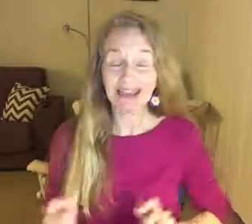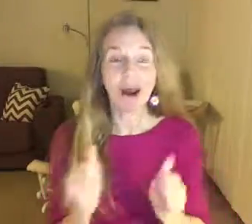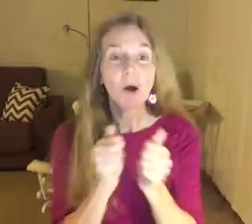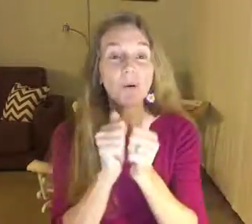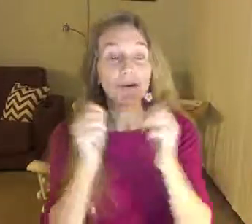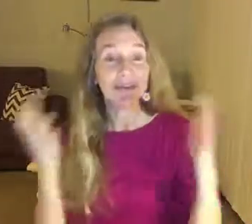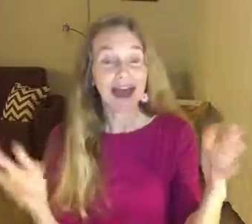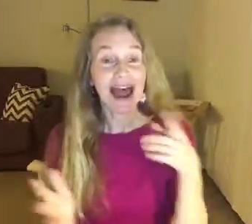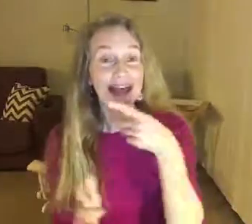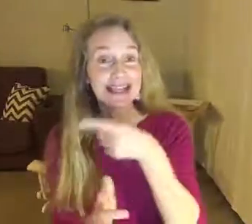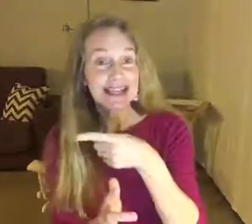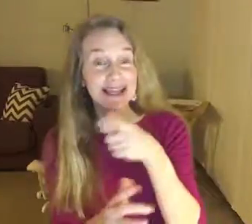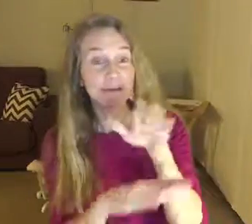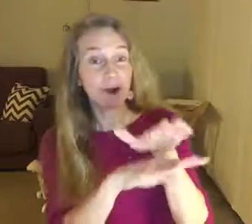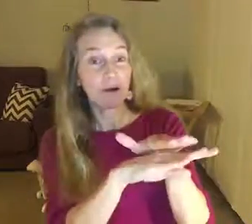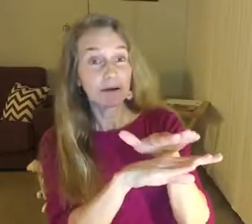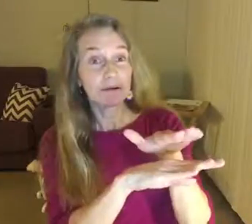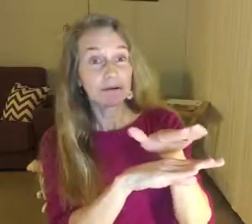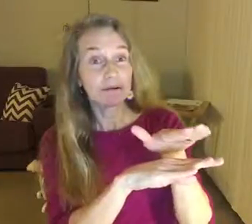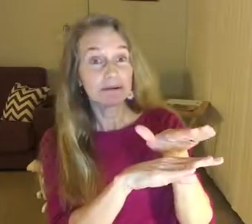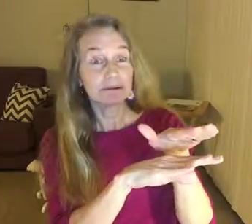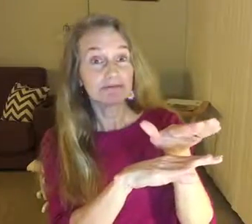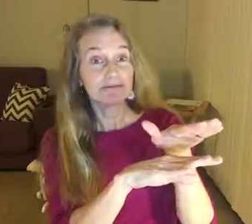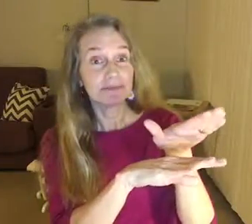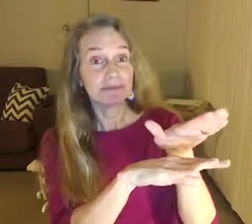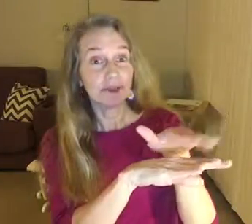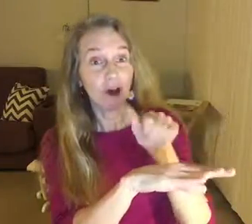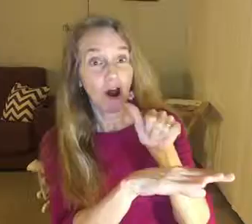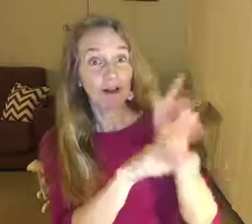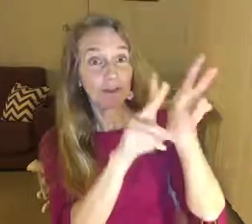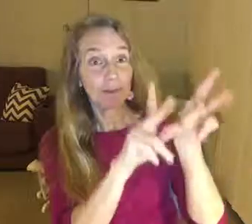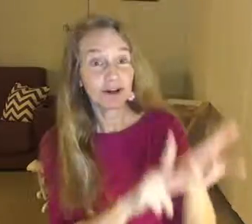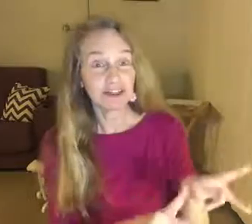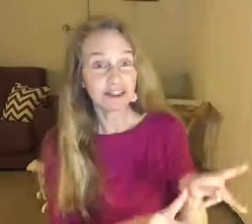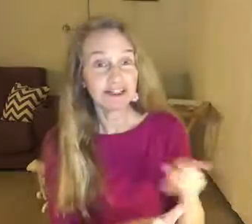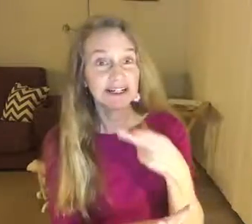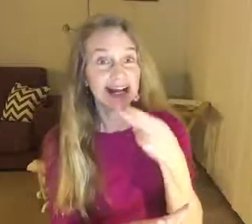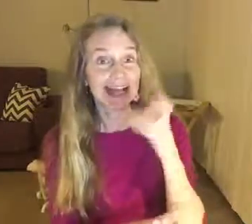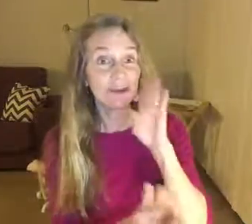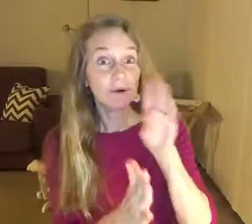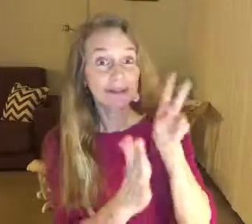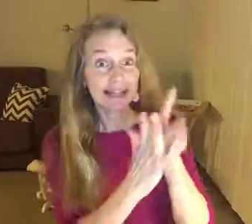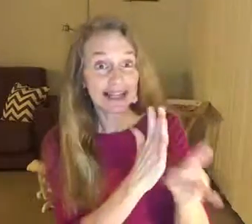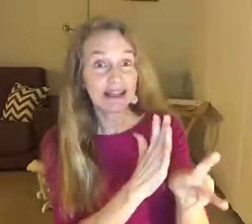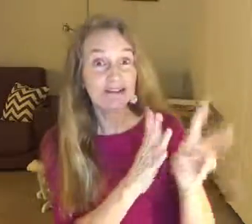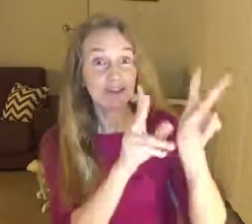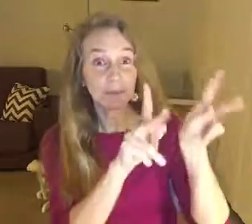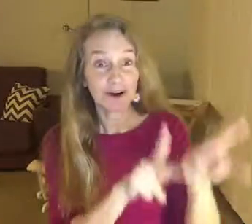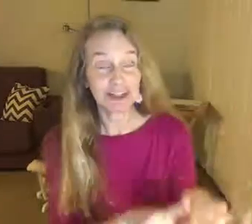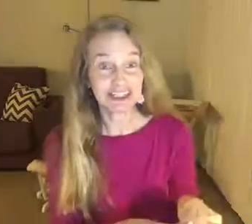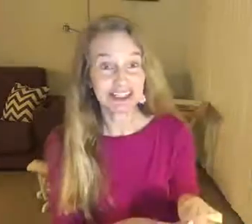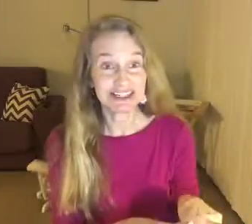without even calling the person, you will kill the person.